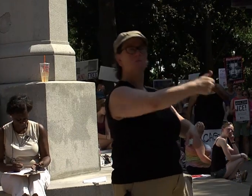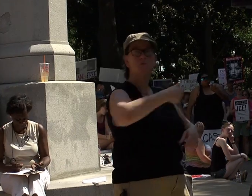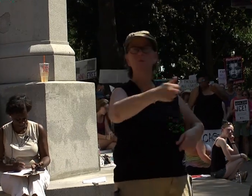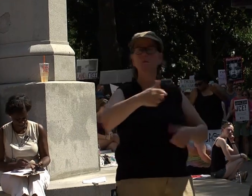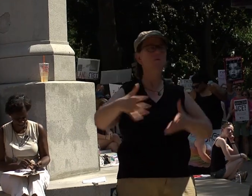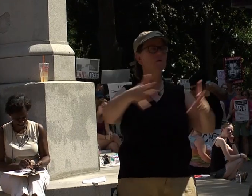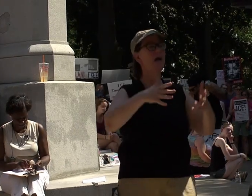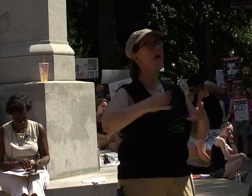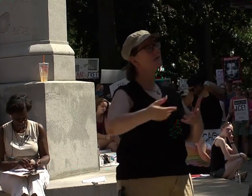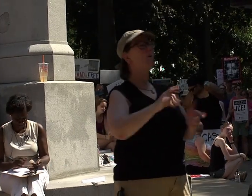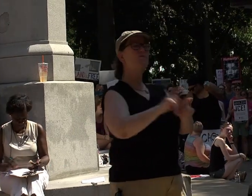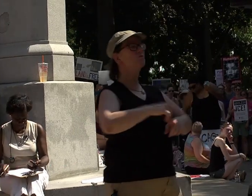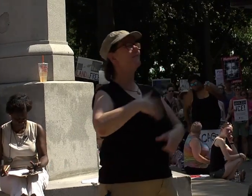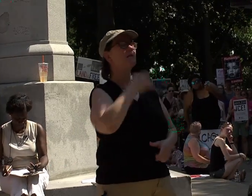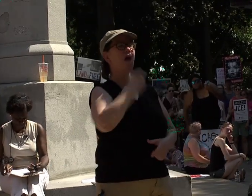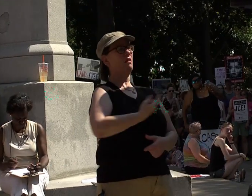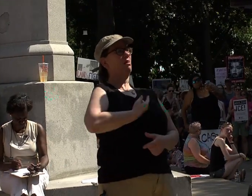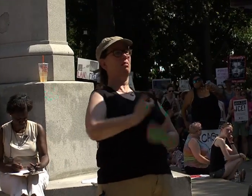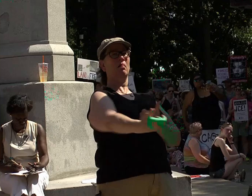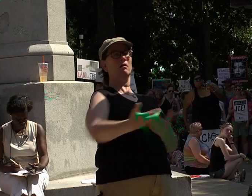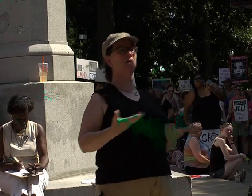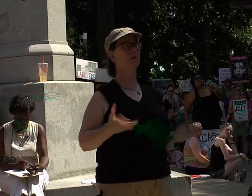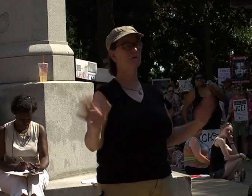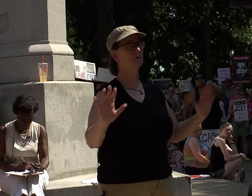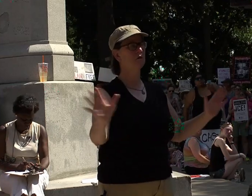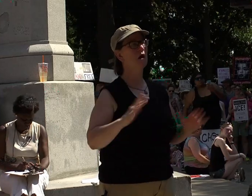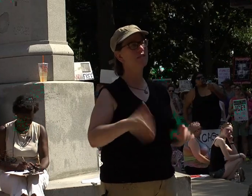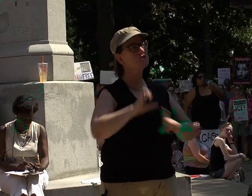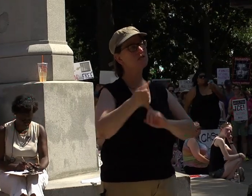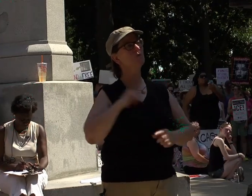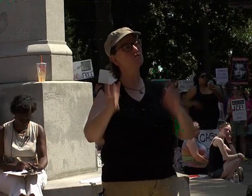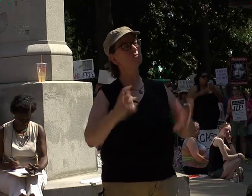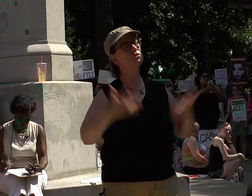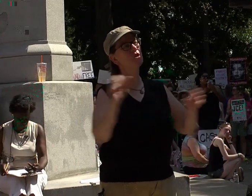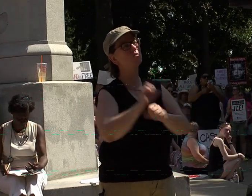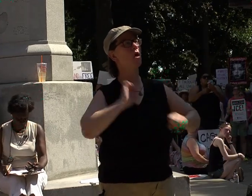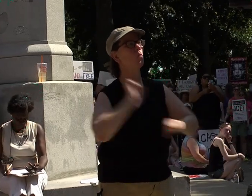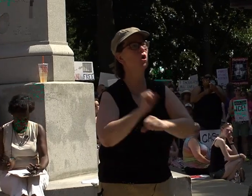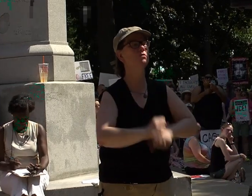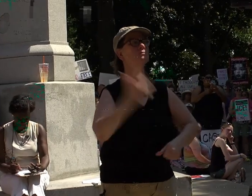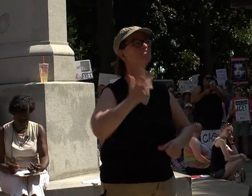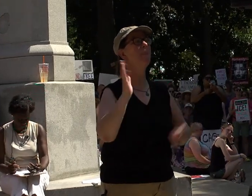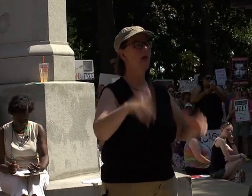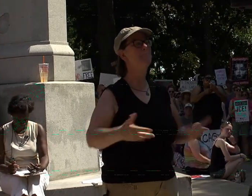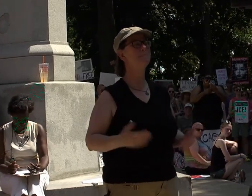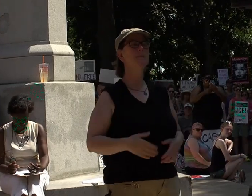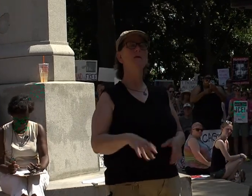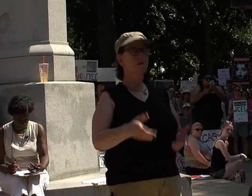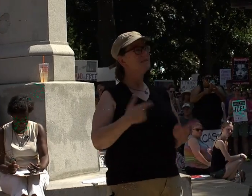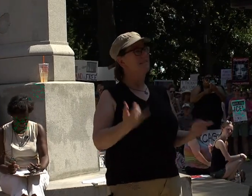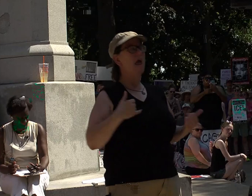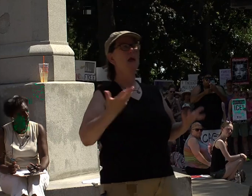excluded from society, the society that we contribute to so much through our work. Today, we are raising our voices and